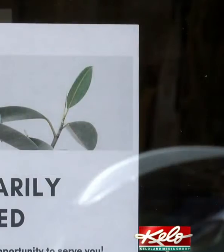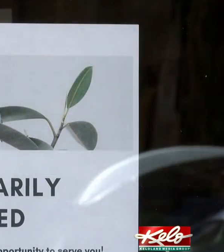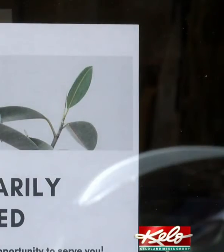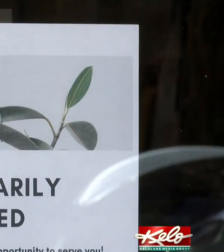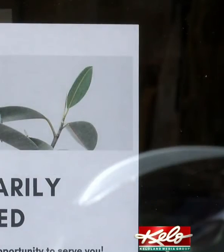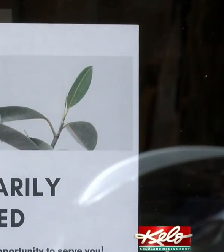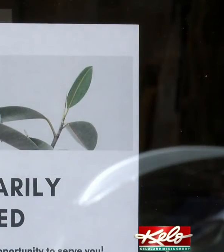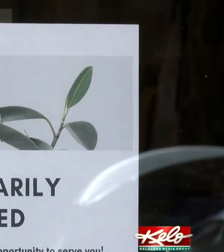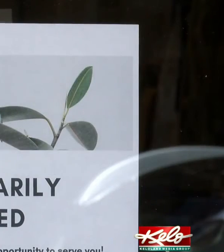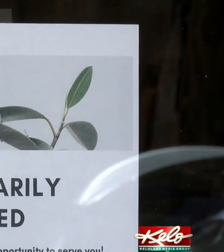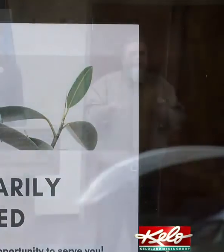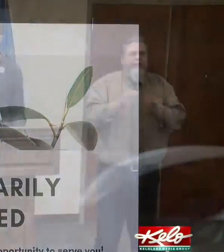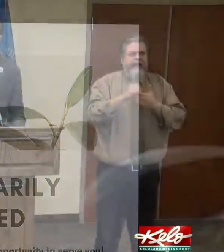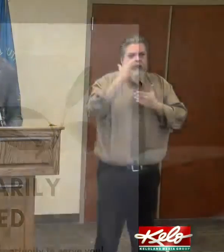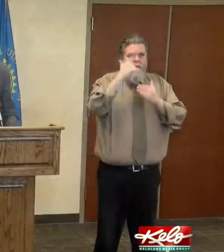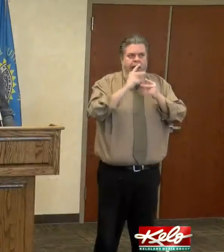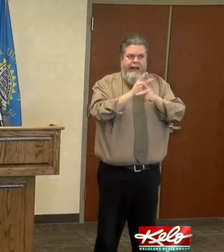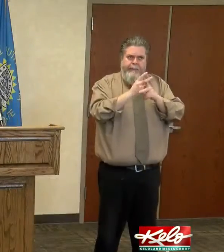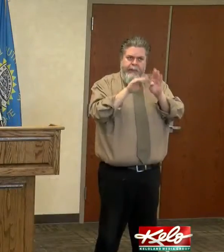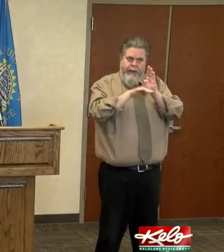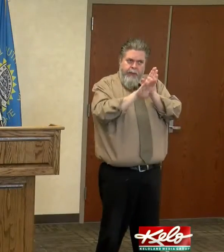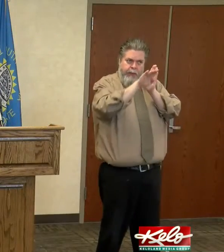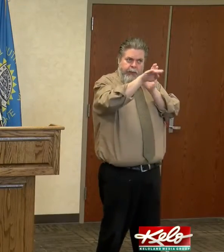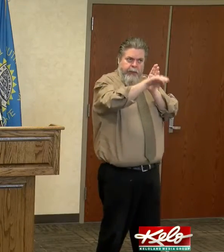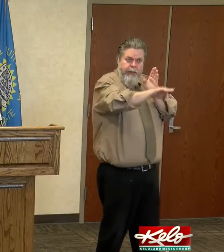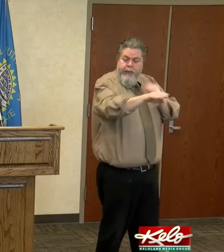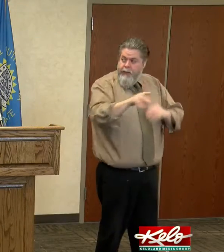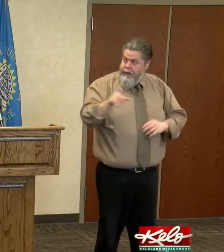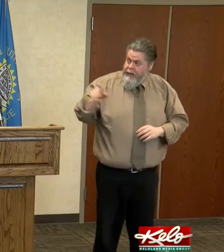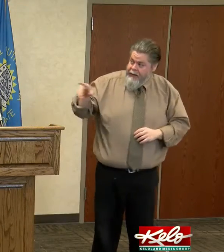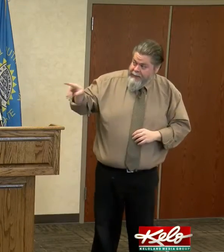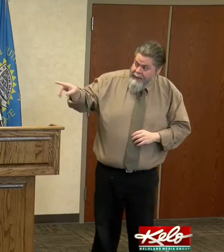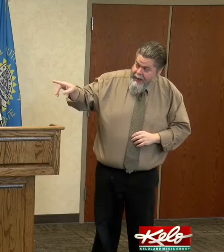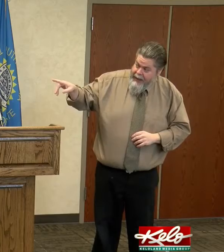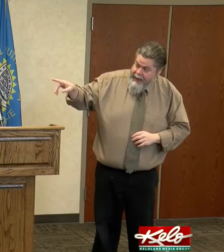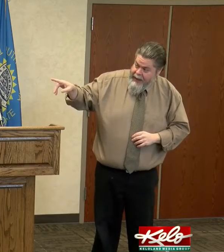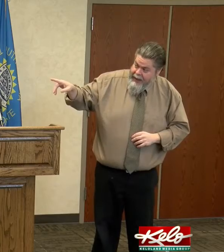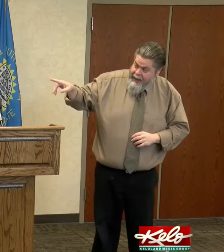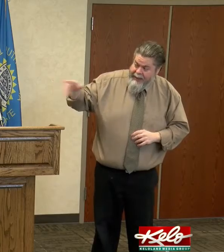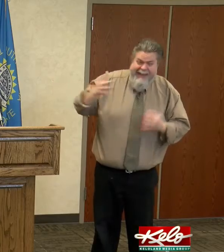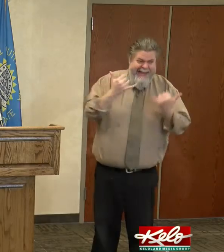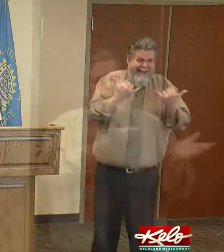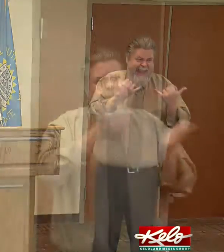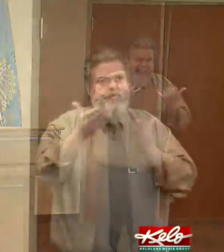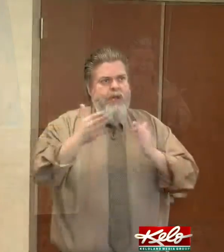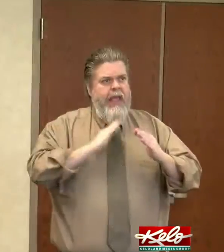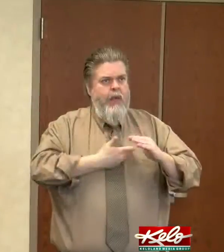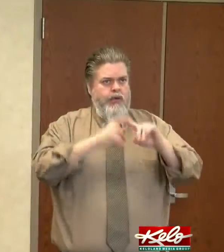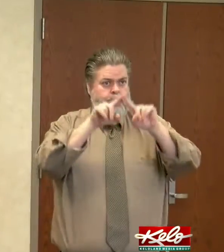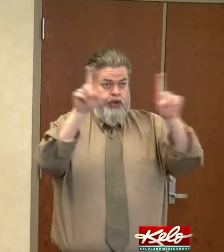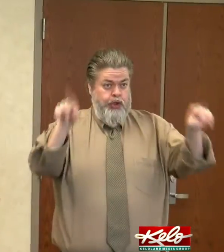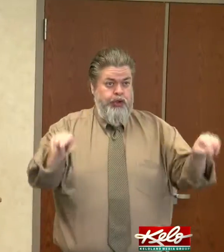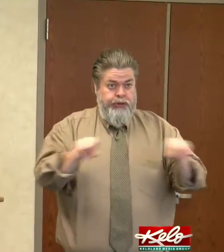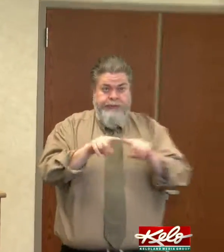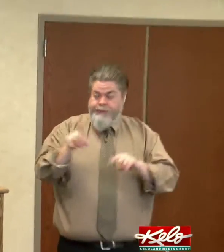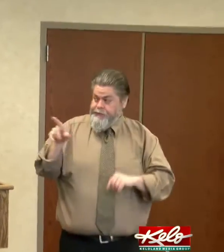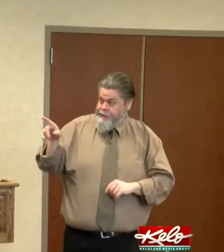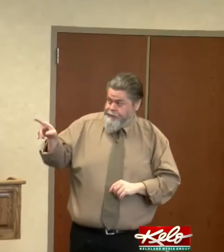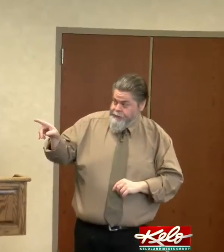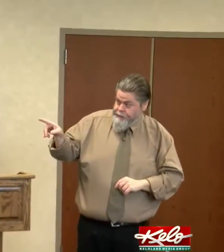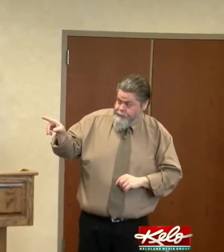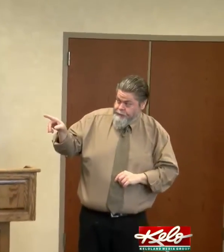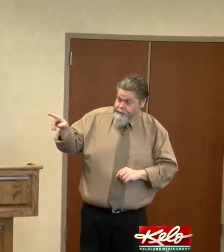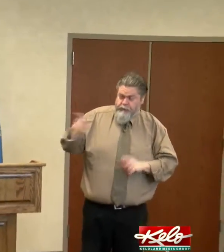at and where we want to be. This is where you get in trouble. This is where we're hanging out right now. We are trying to stay